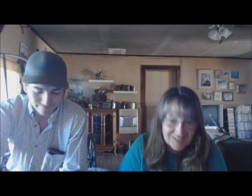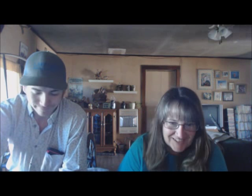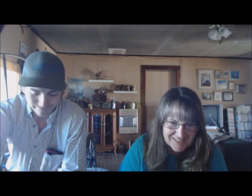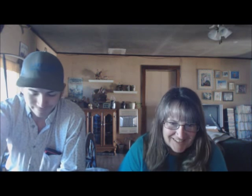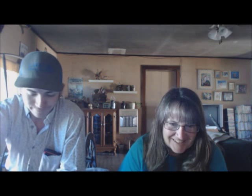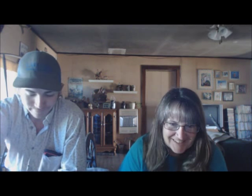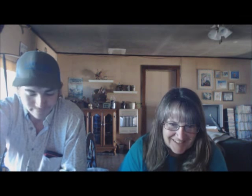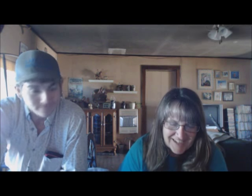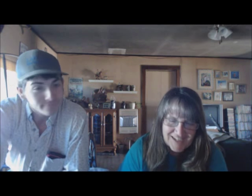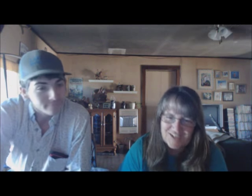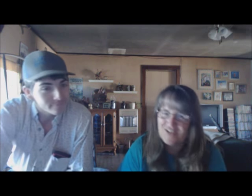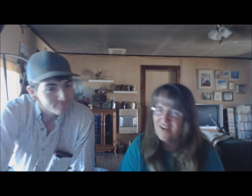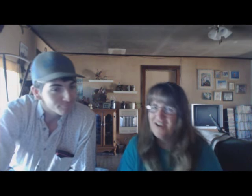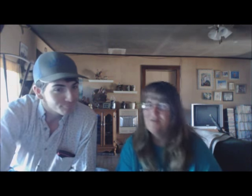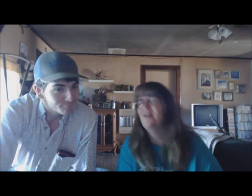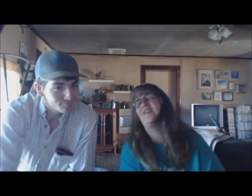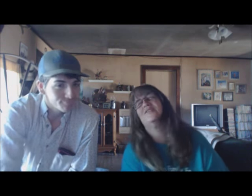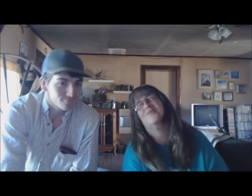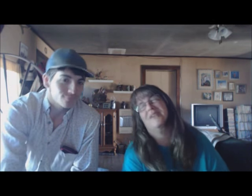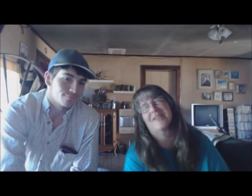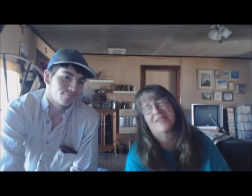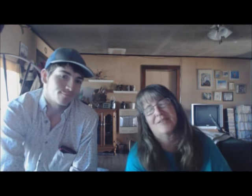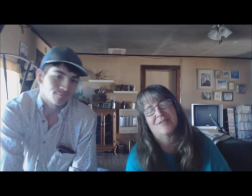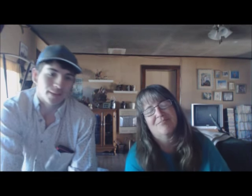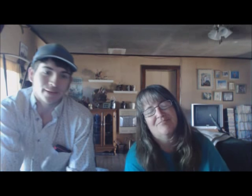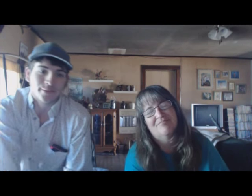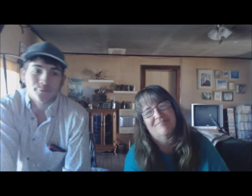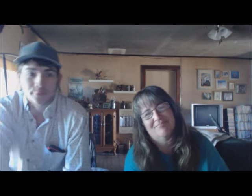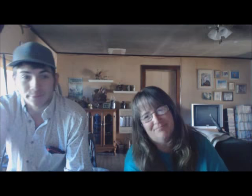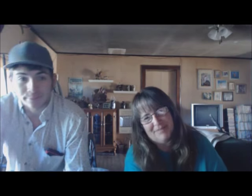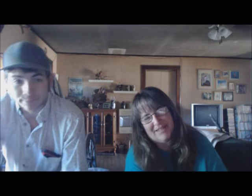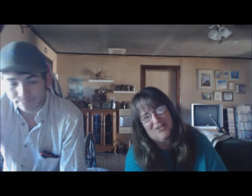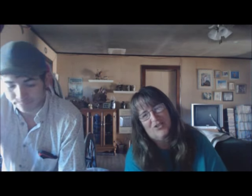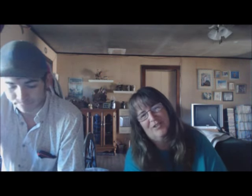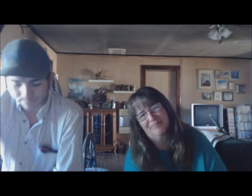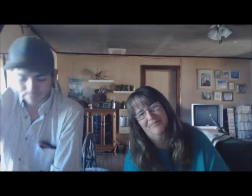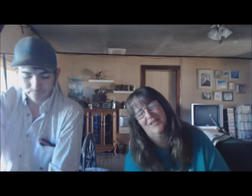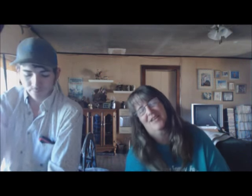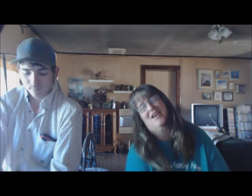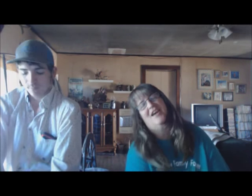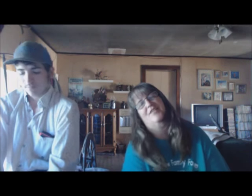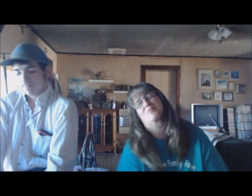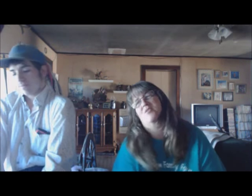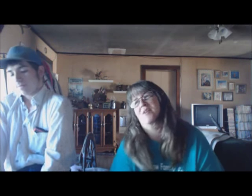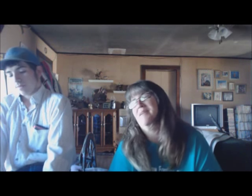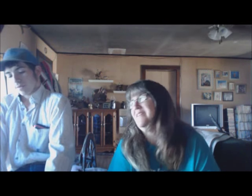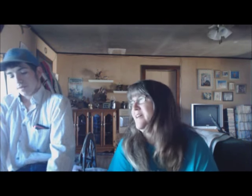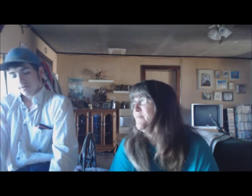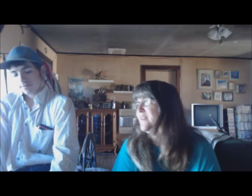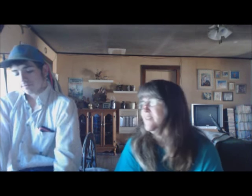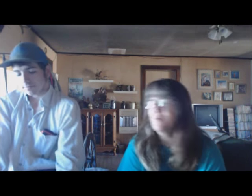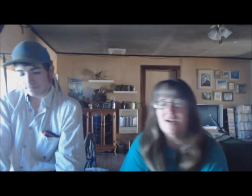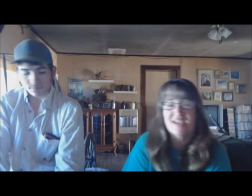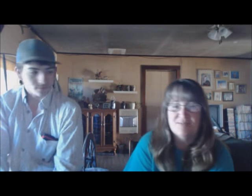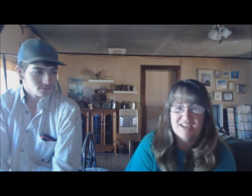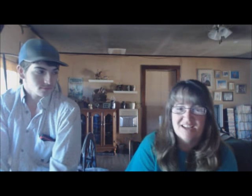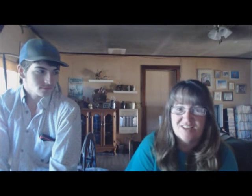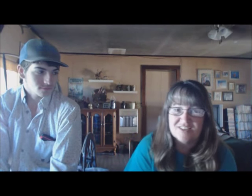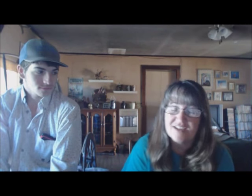not. It is gray walls with pink trim. Pink trim. And the more I paint that paint, the more I keep saying it looks